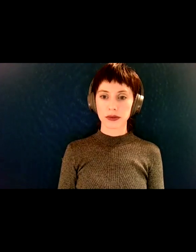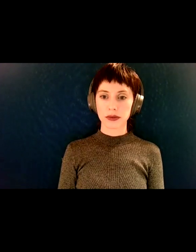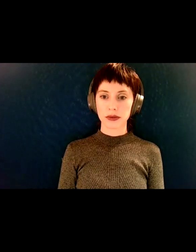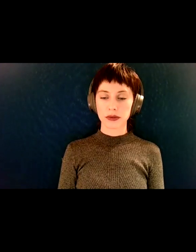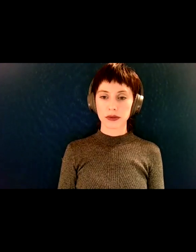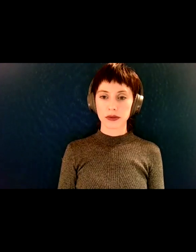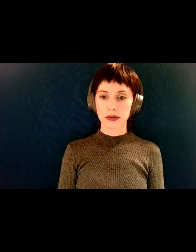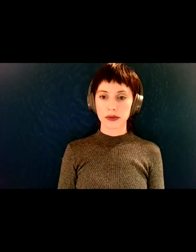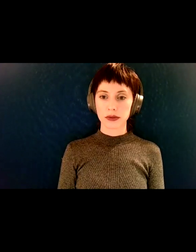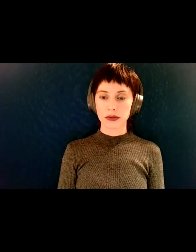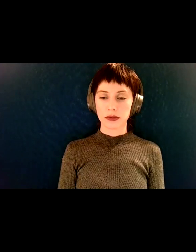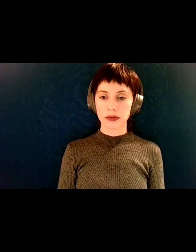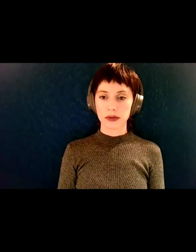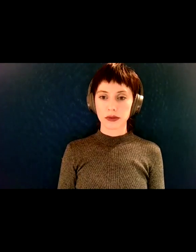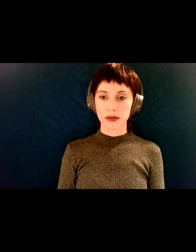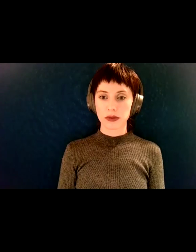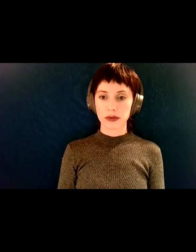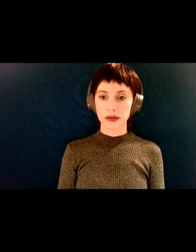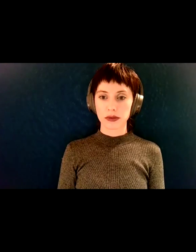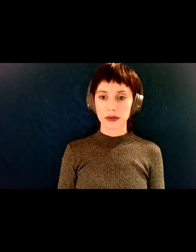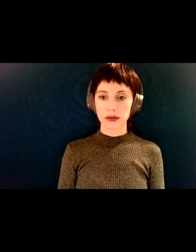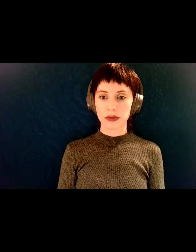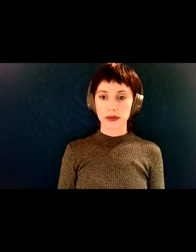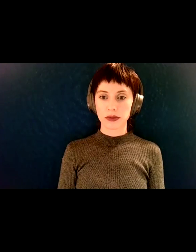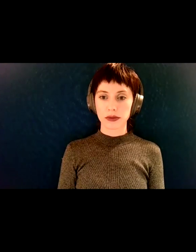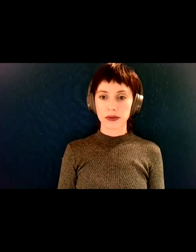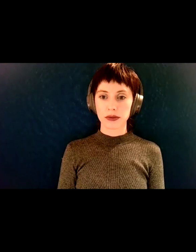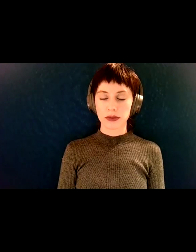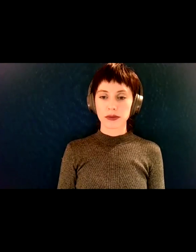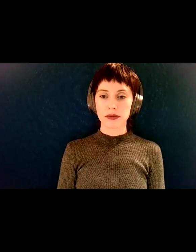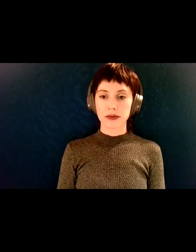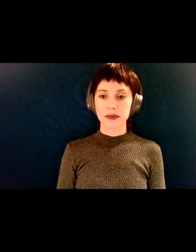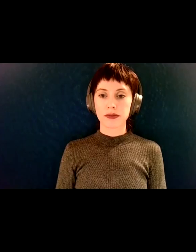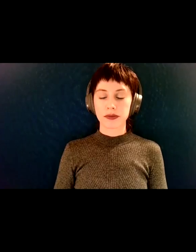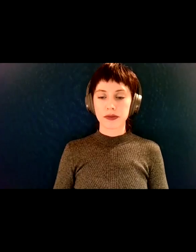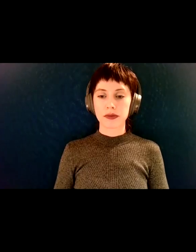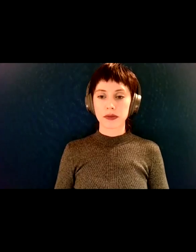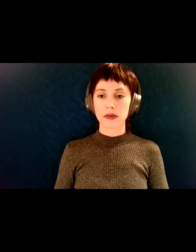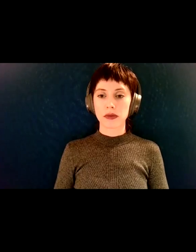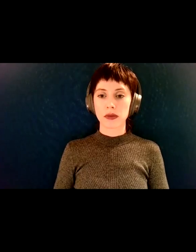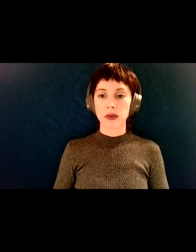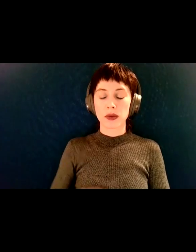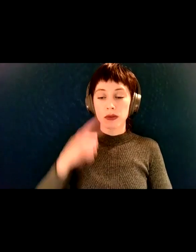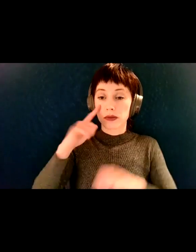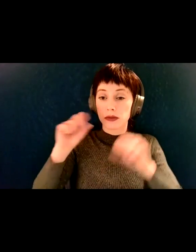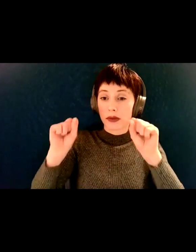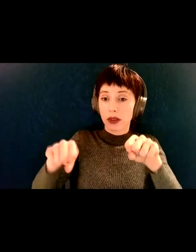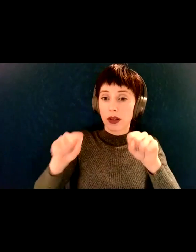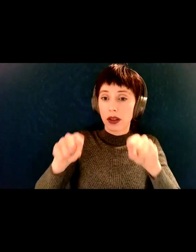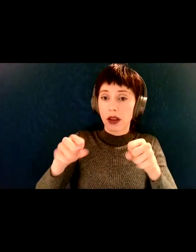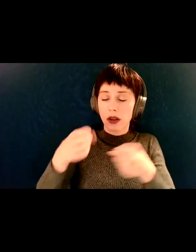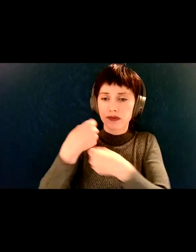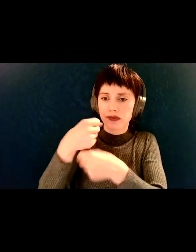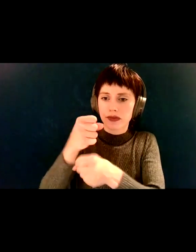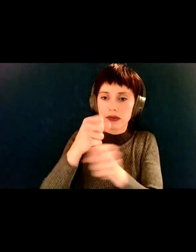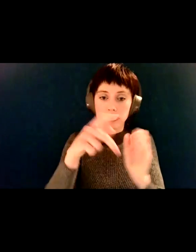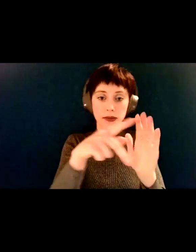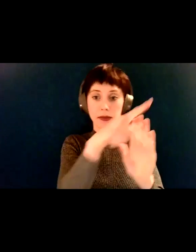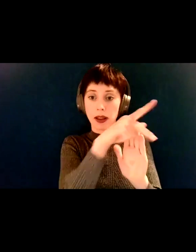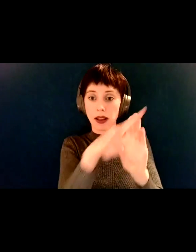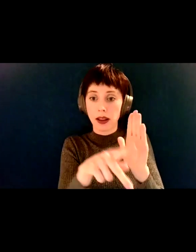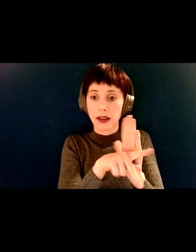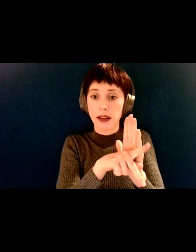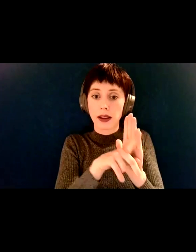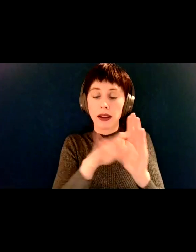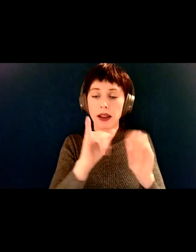And in order, um, for the best policy decisions to be made, the, the needs, everyone's needs need